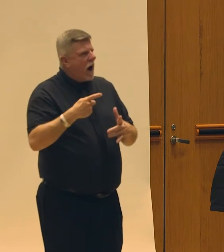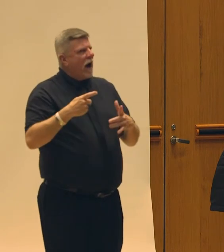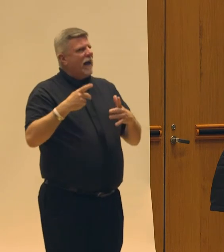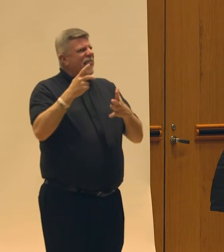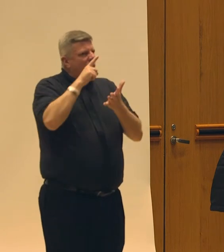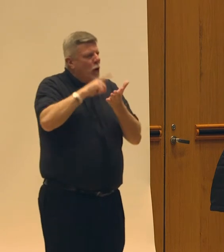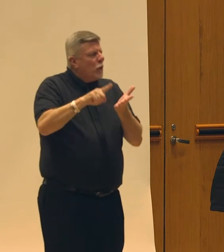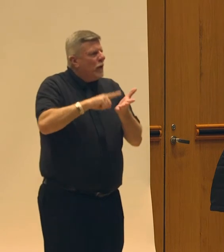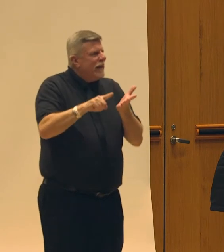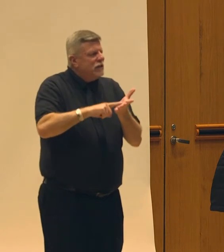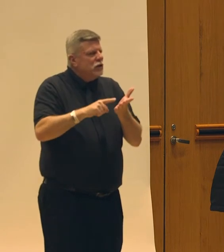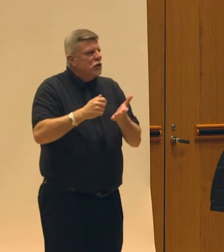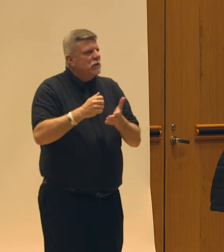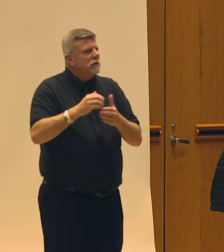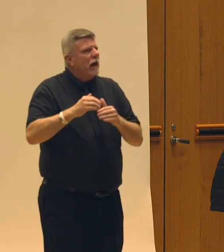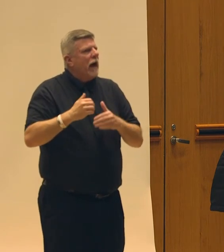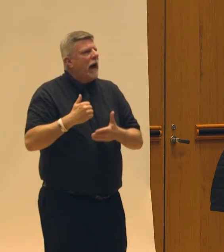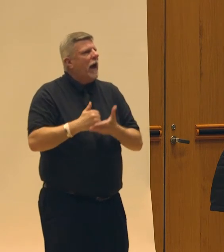for some things to happen.